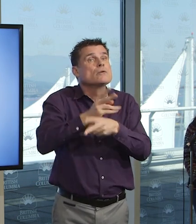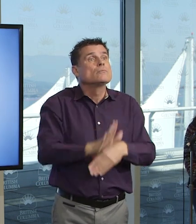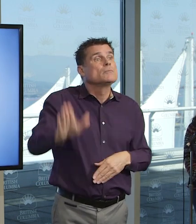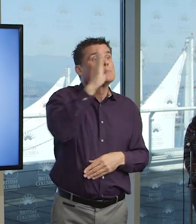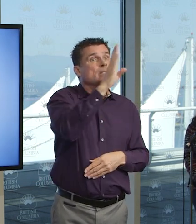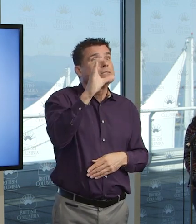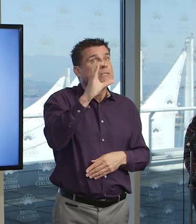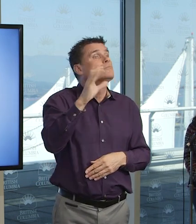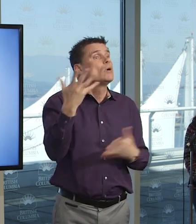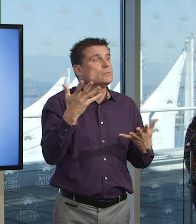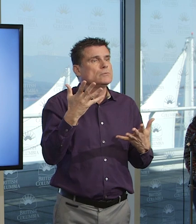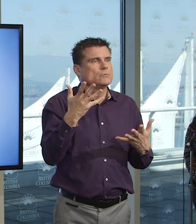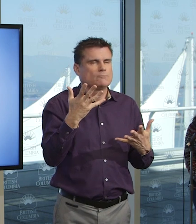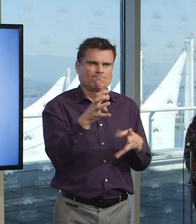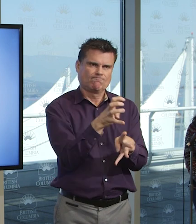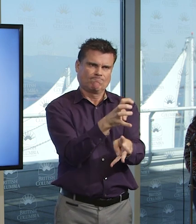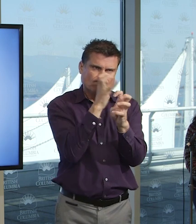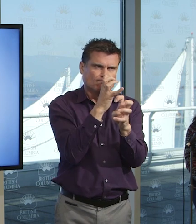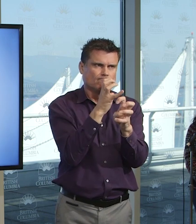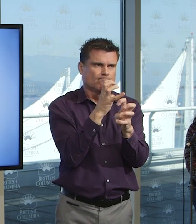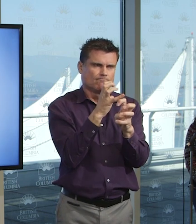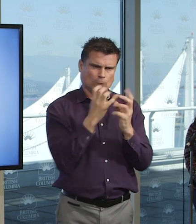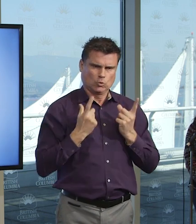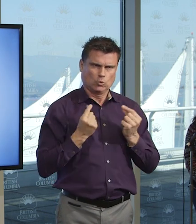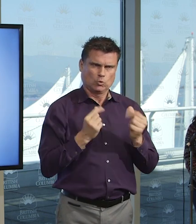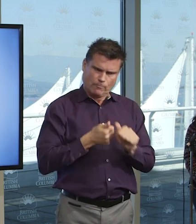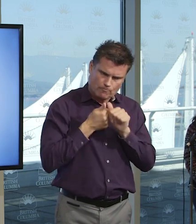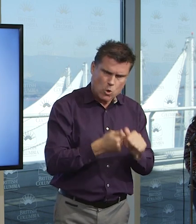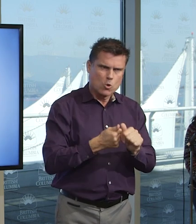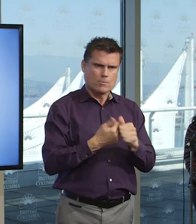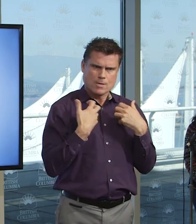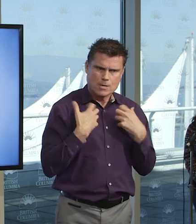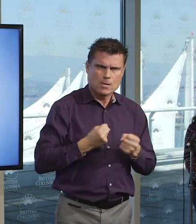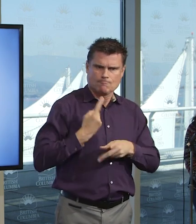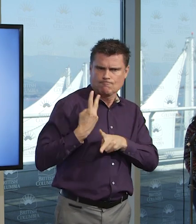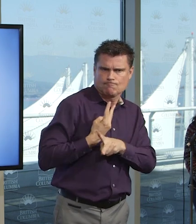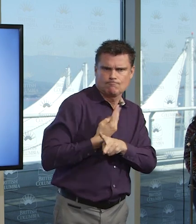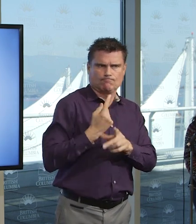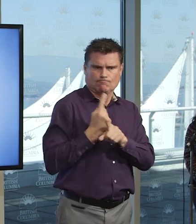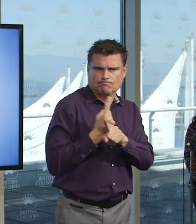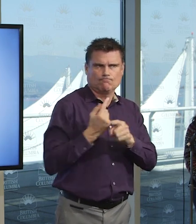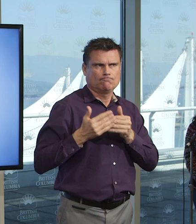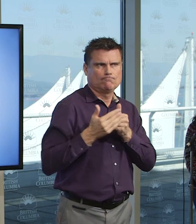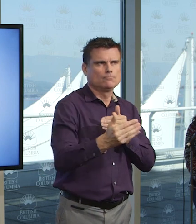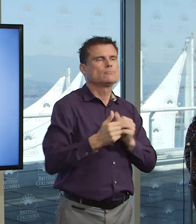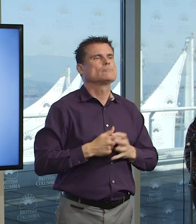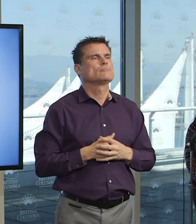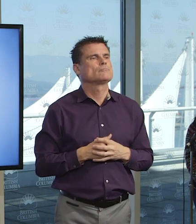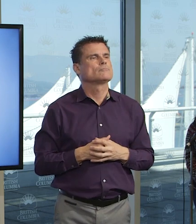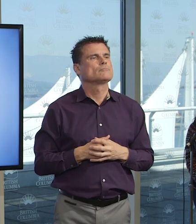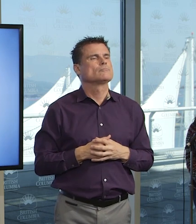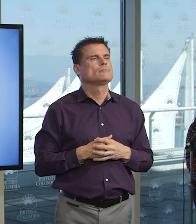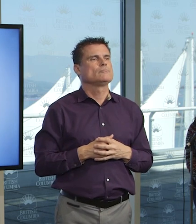And just to finish off, because we want to focus today on what Dr. Henry has